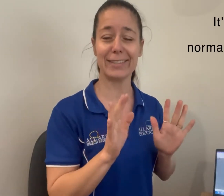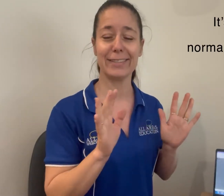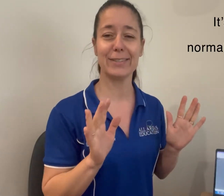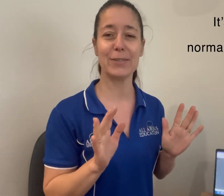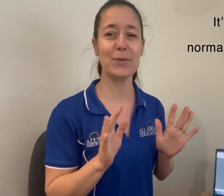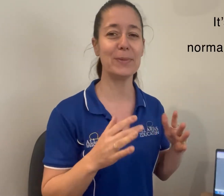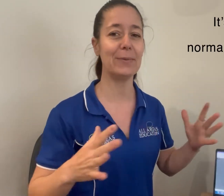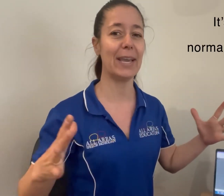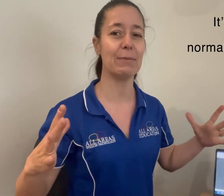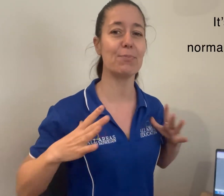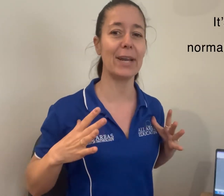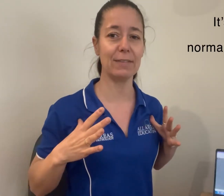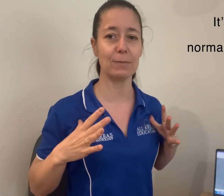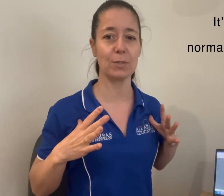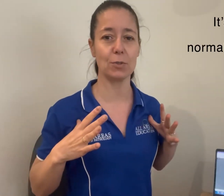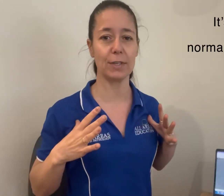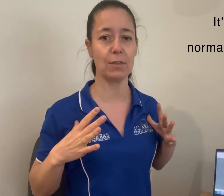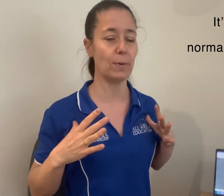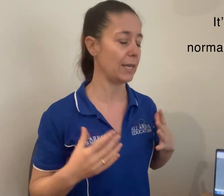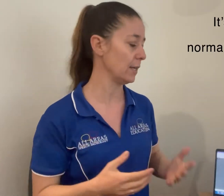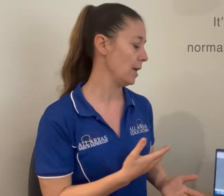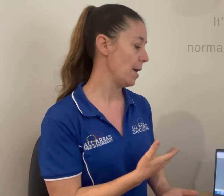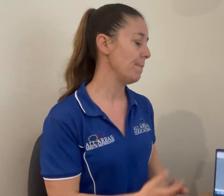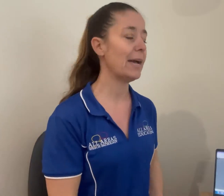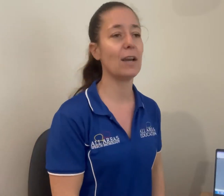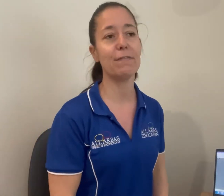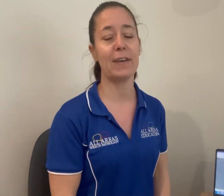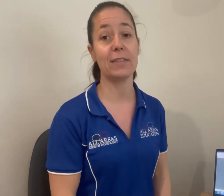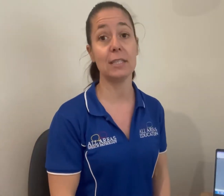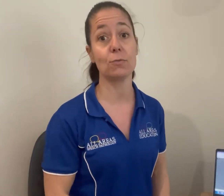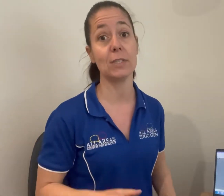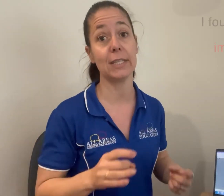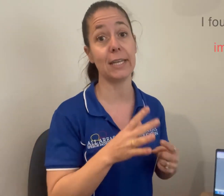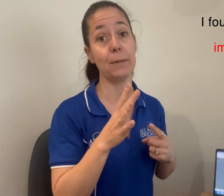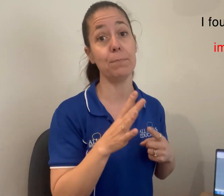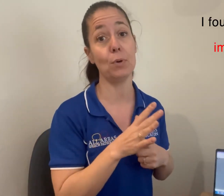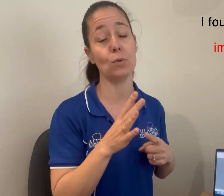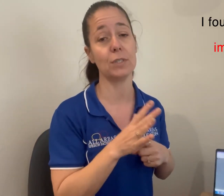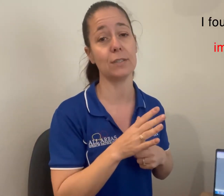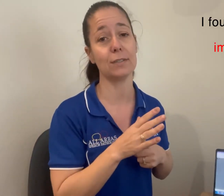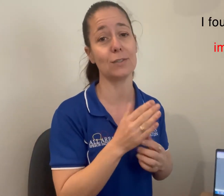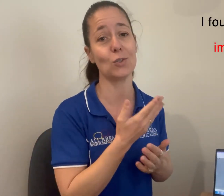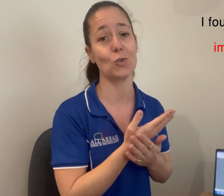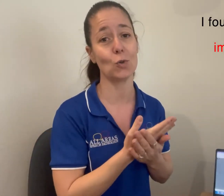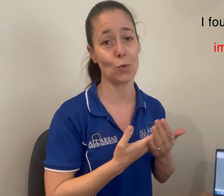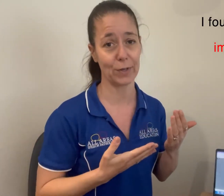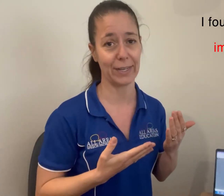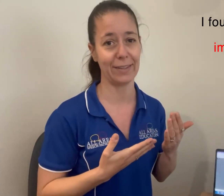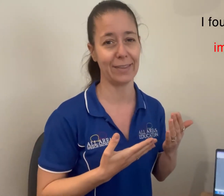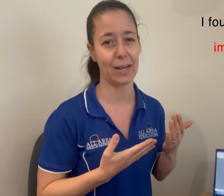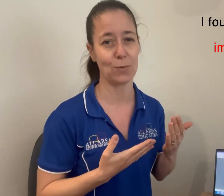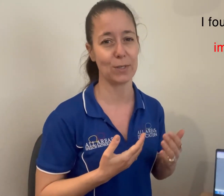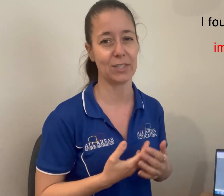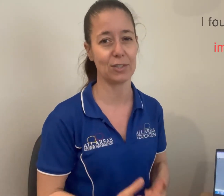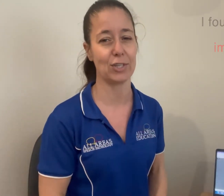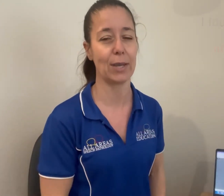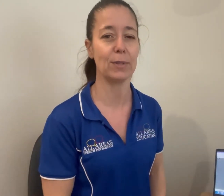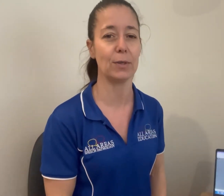So normally we have a break from Story of the Week, but I found this really important story that I wanted to share with you.